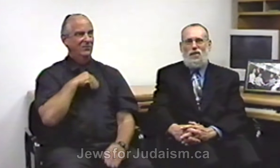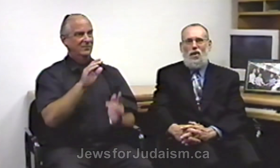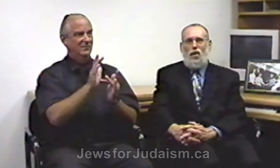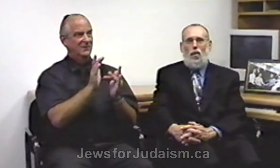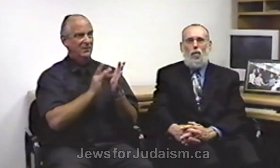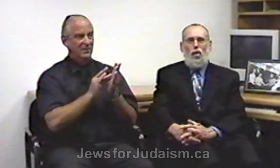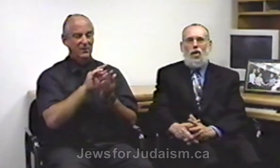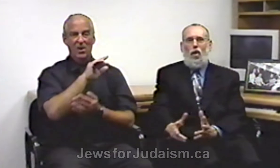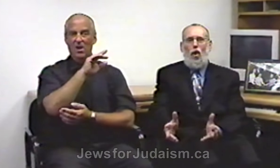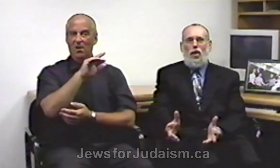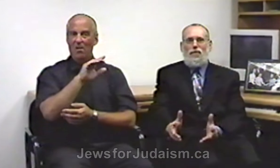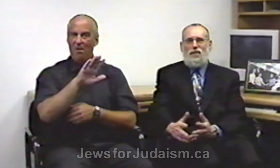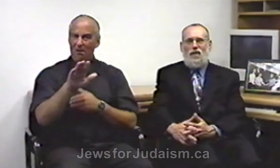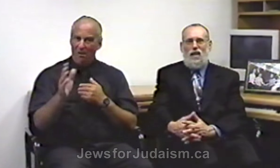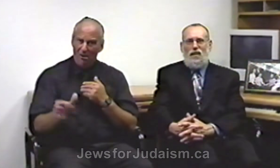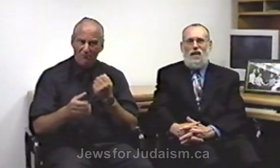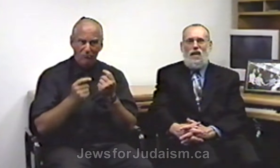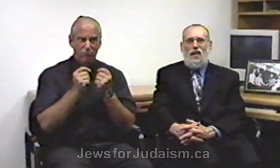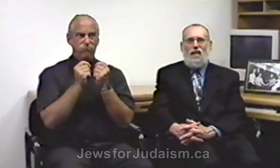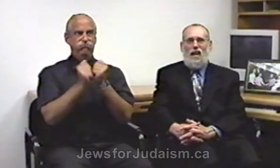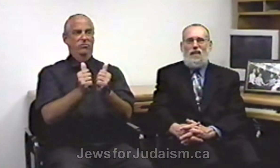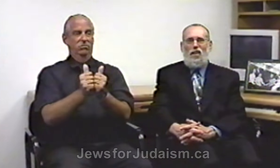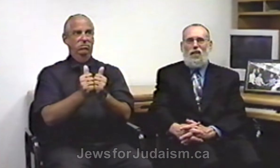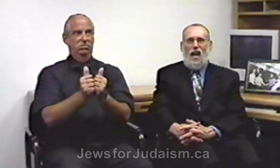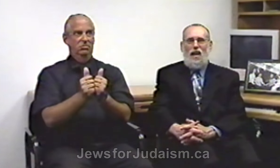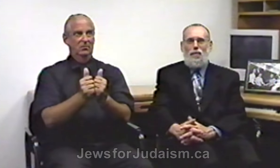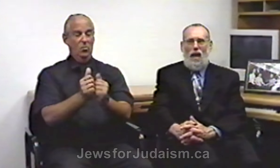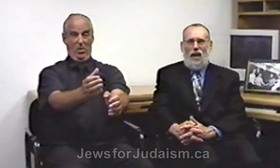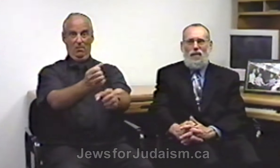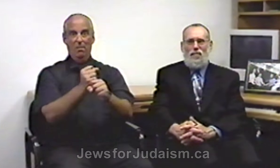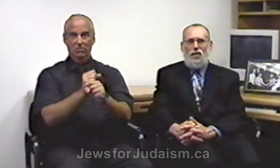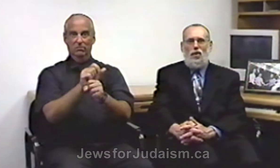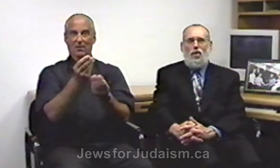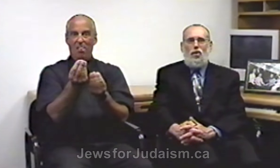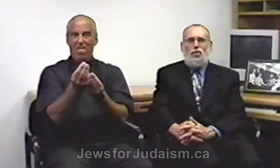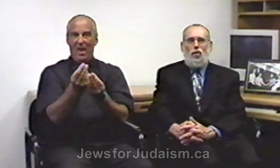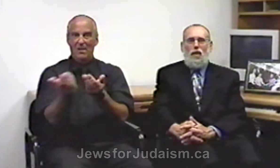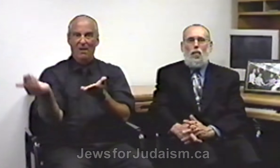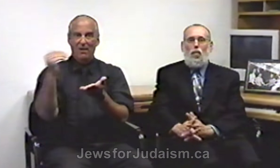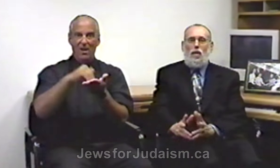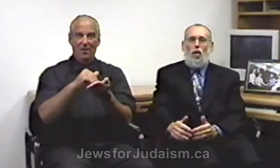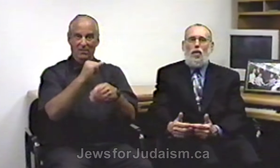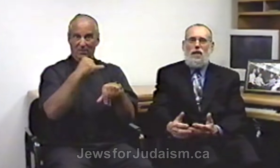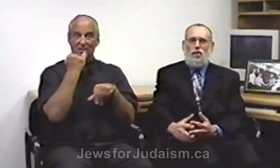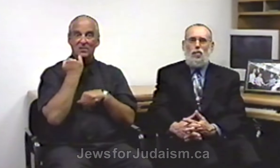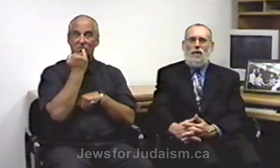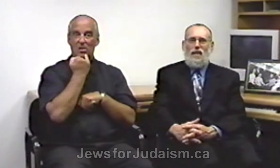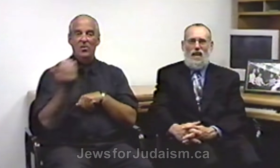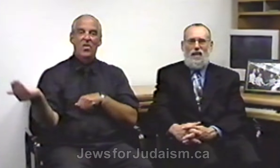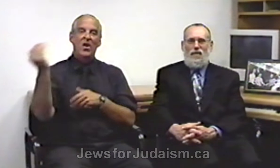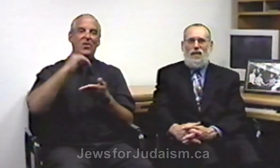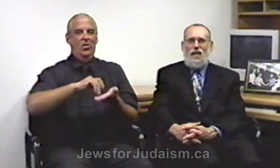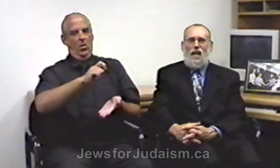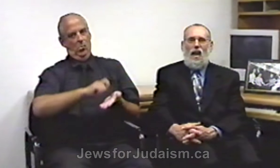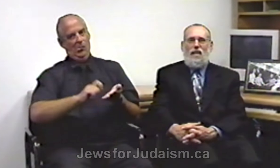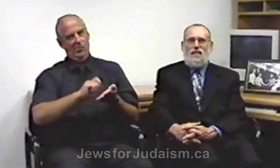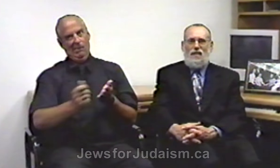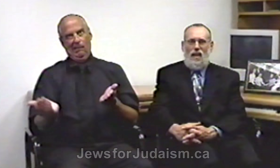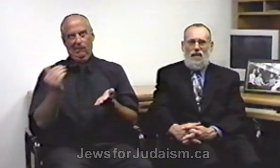were all of a sudden getting their land back. So they rewrote history again and said